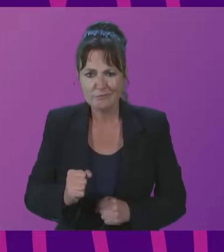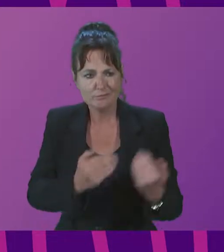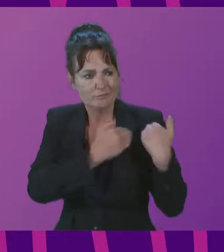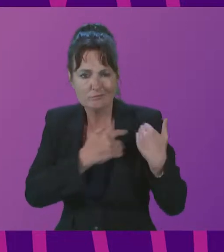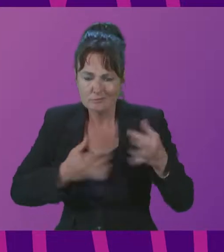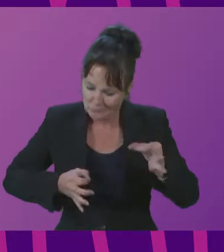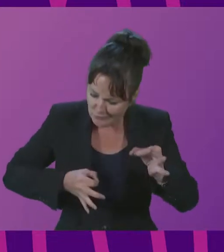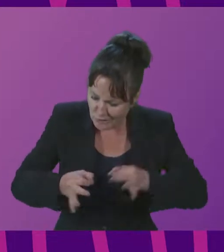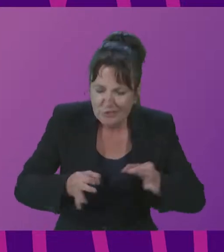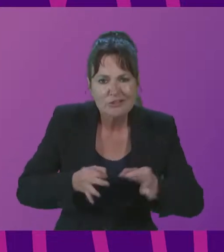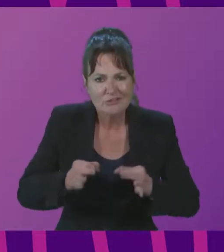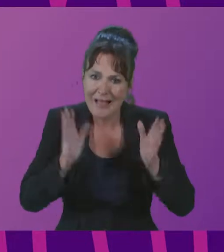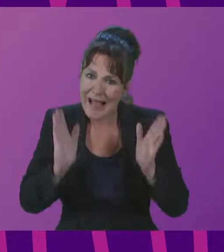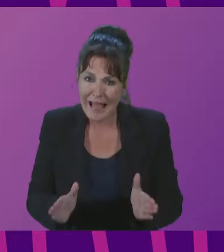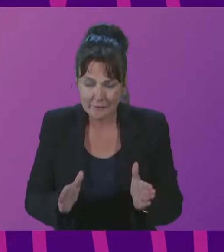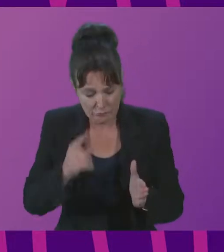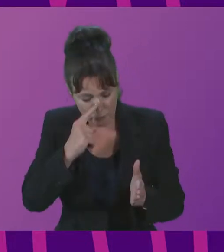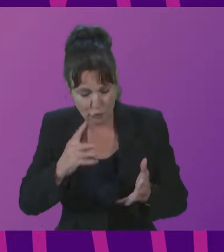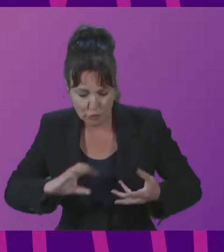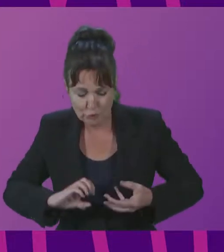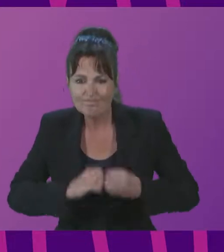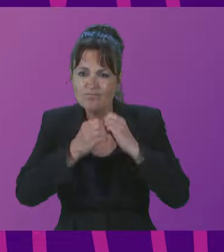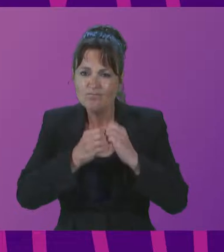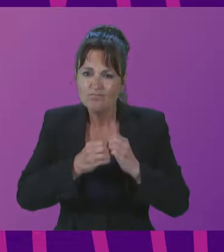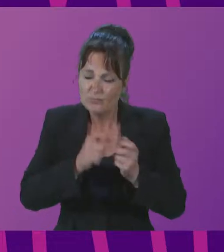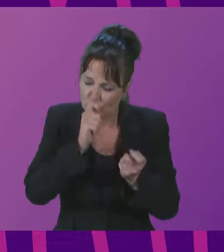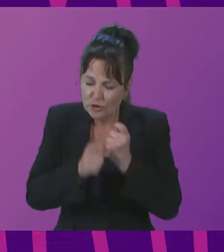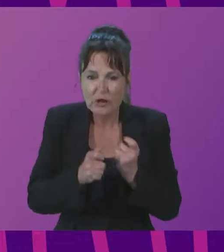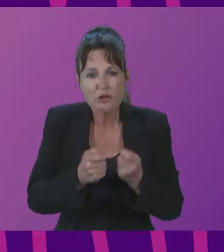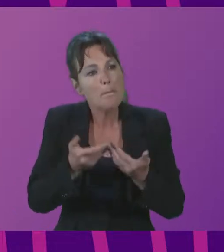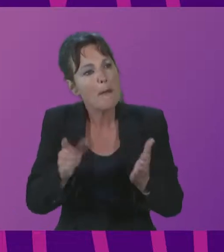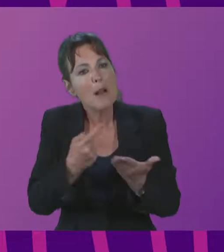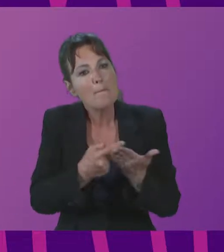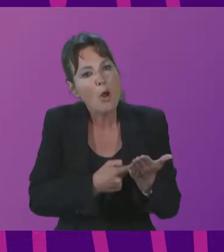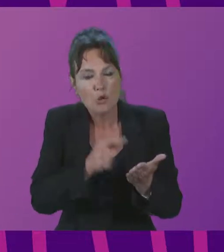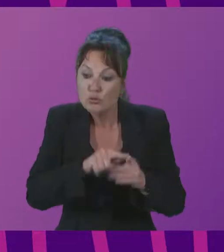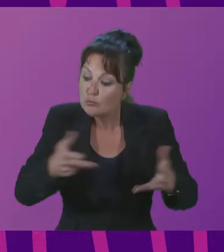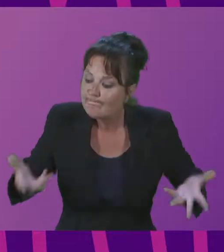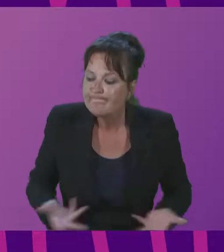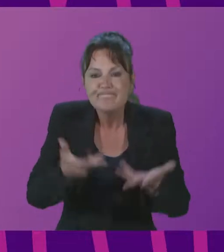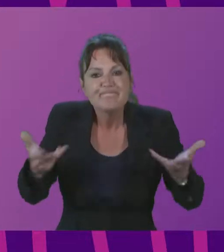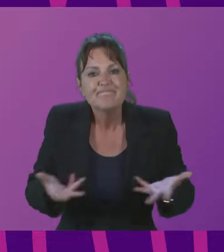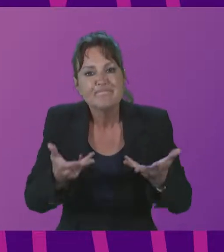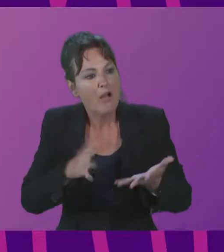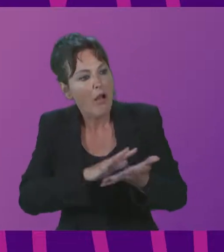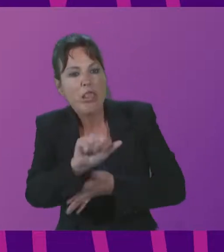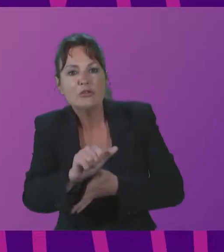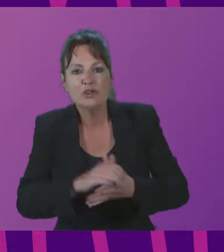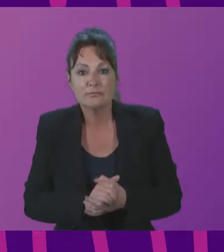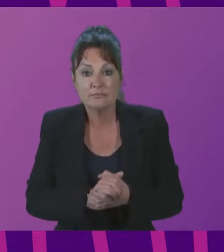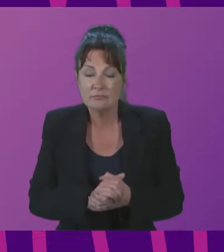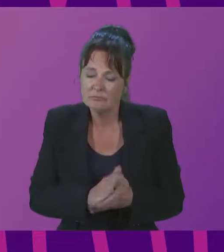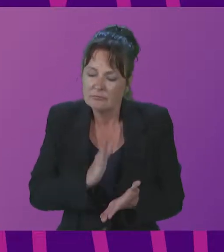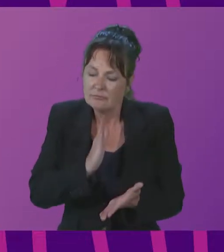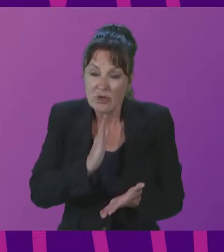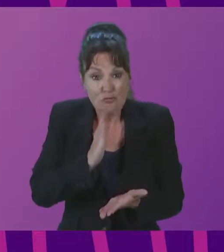effective public policies devoted to boost culture and the creative economy. It's such a